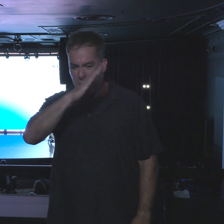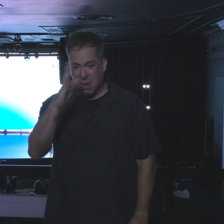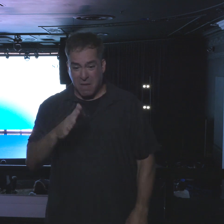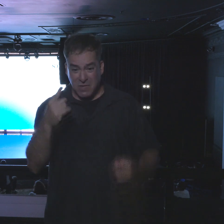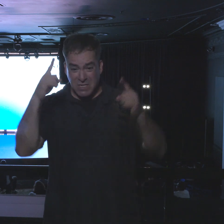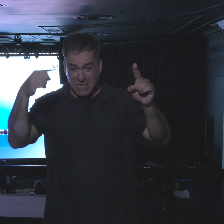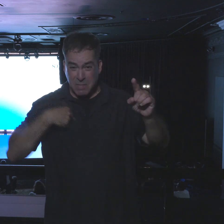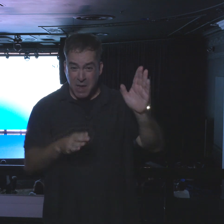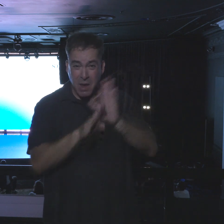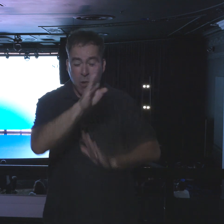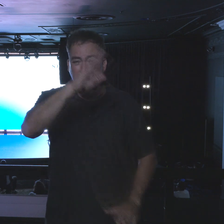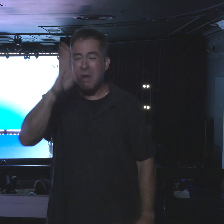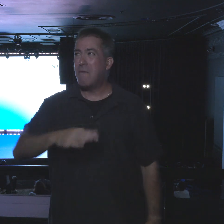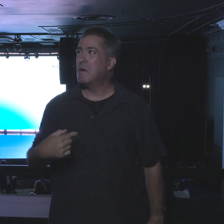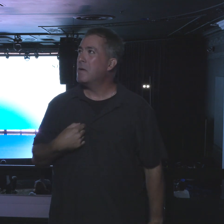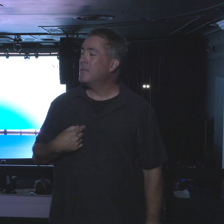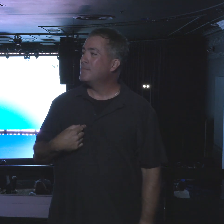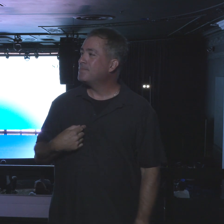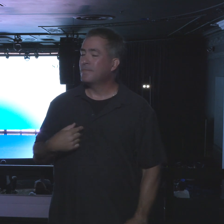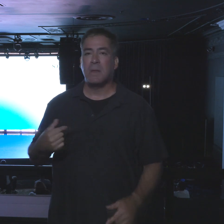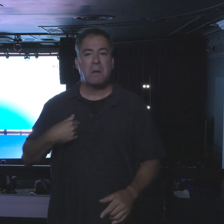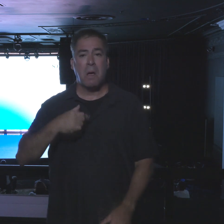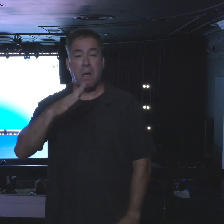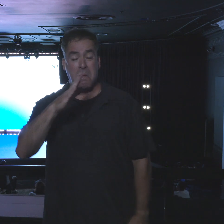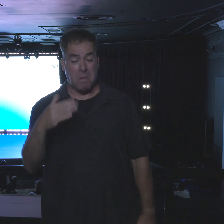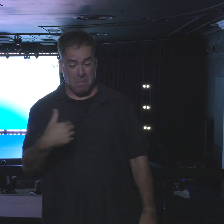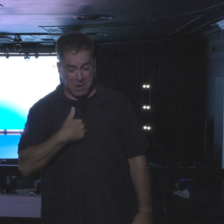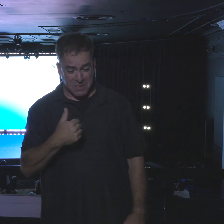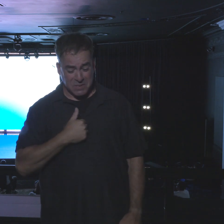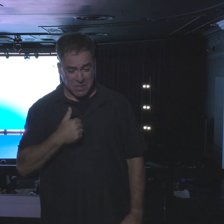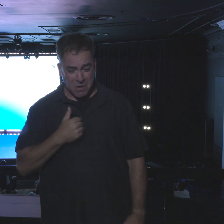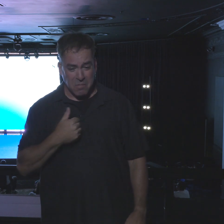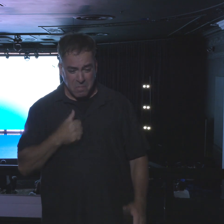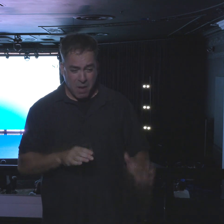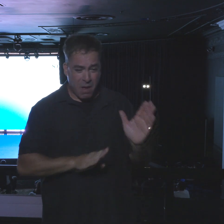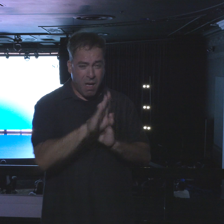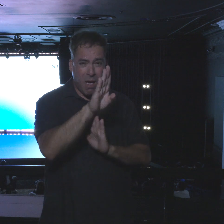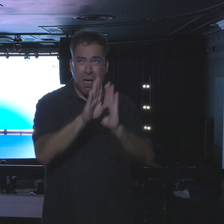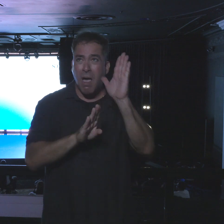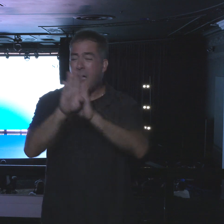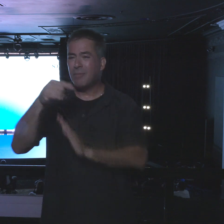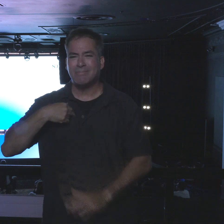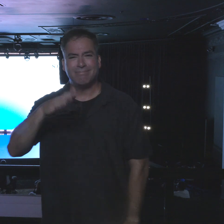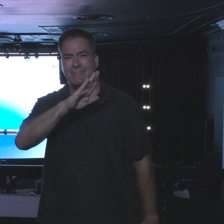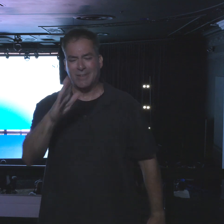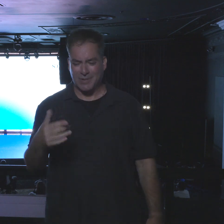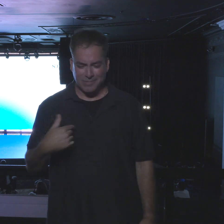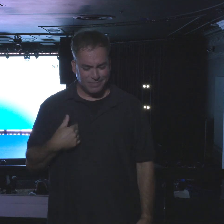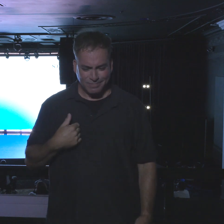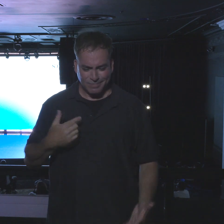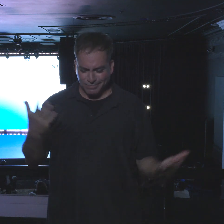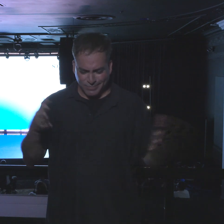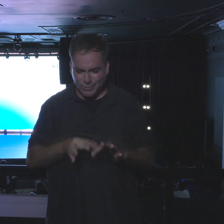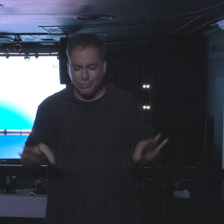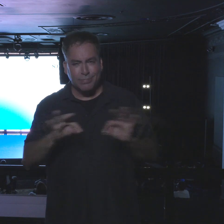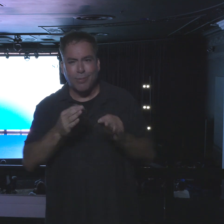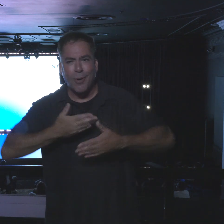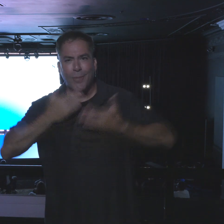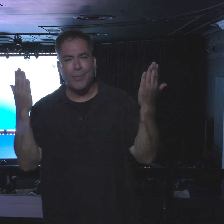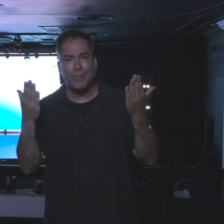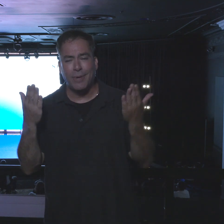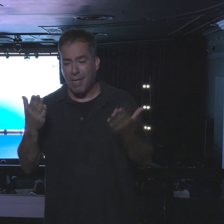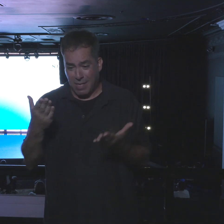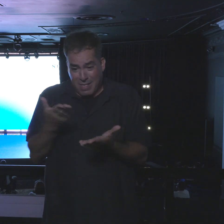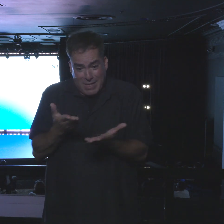succeed. I'll never succeed. accomplish anything. I'm useless. Things will never